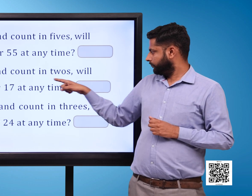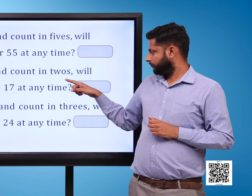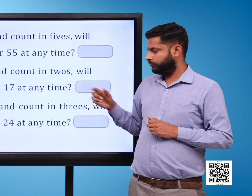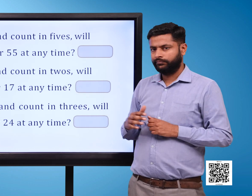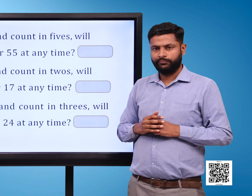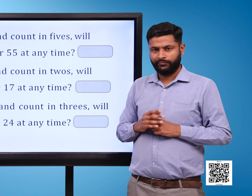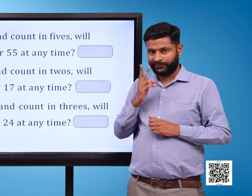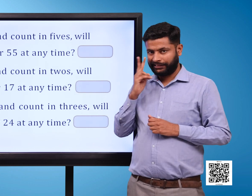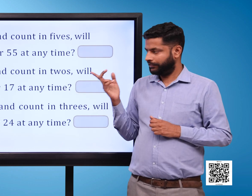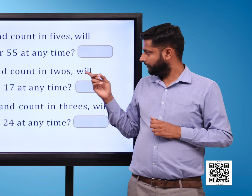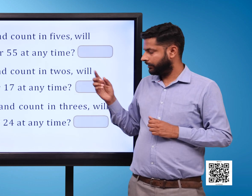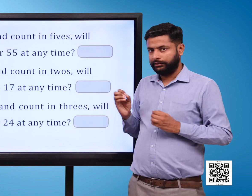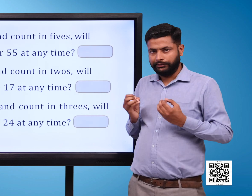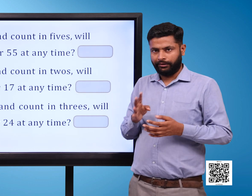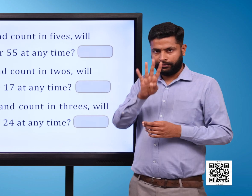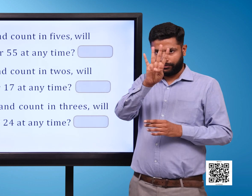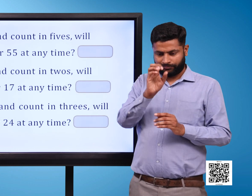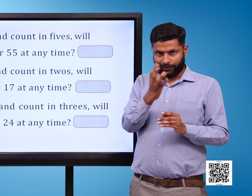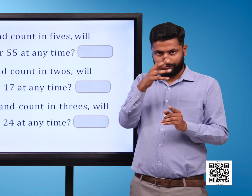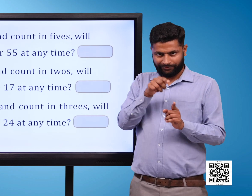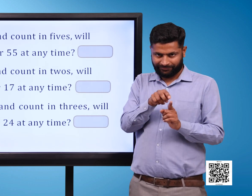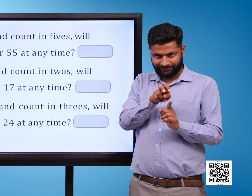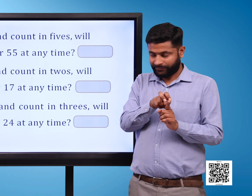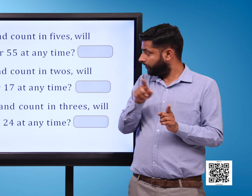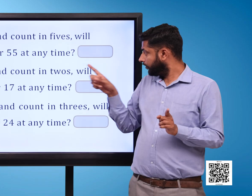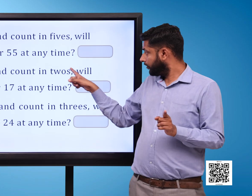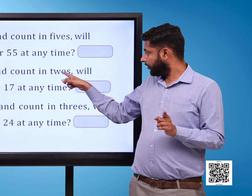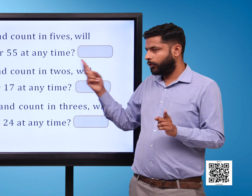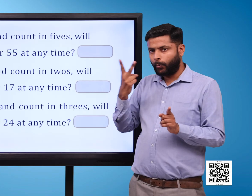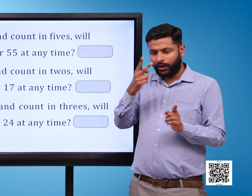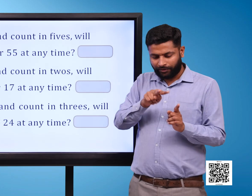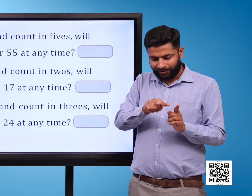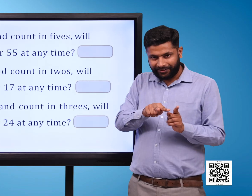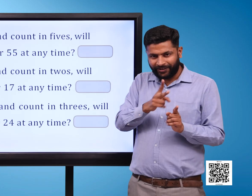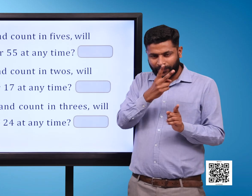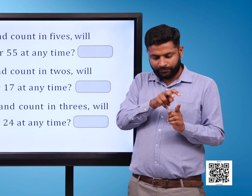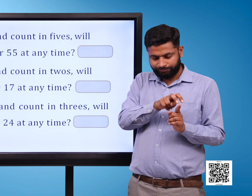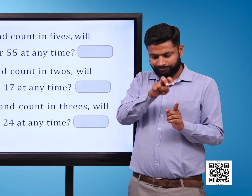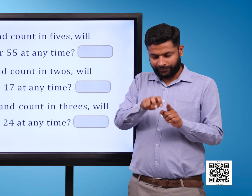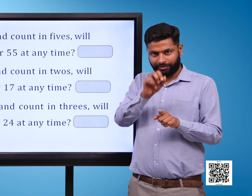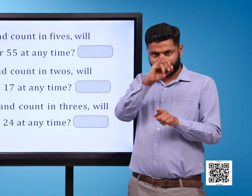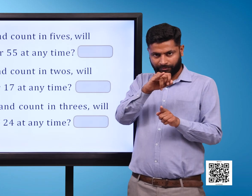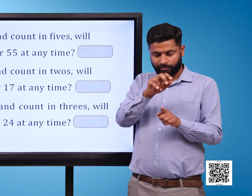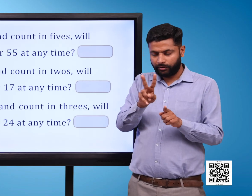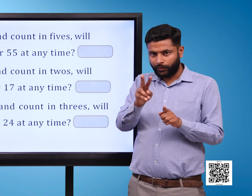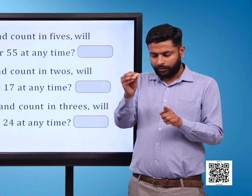If you start from 4 and count in 2s Will you jump on number 17 at any time?